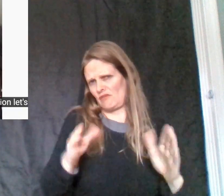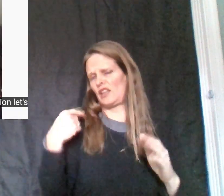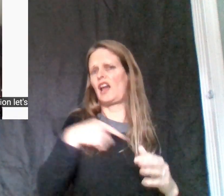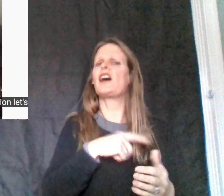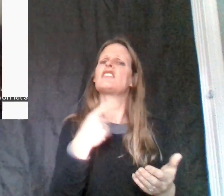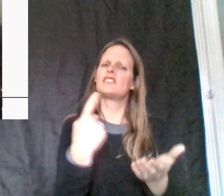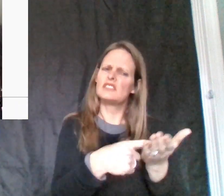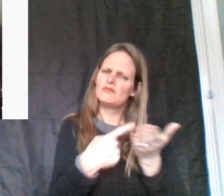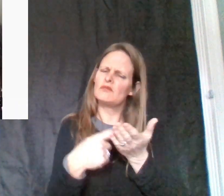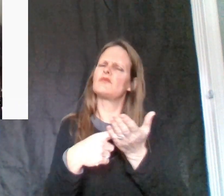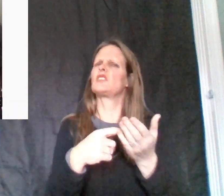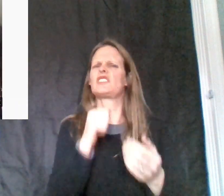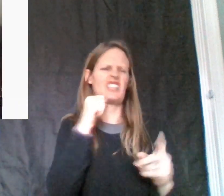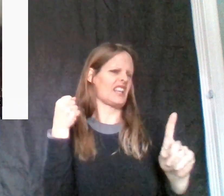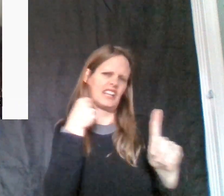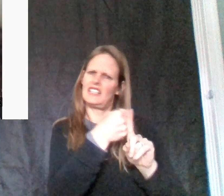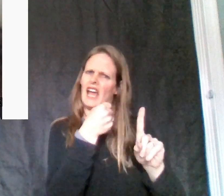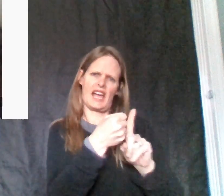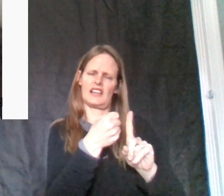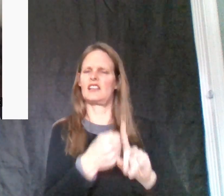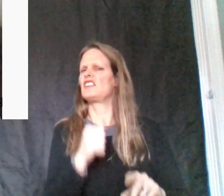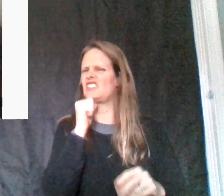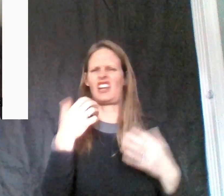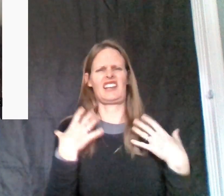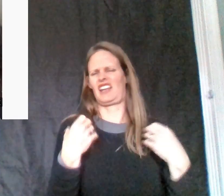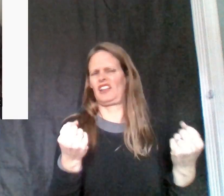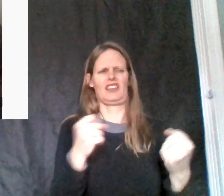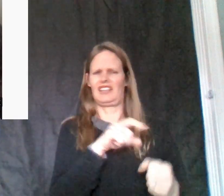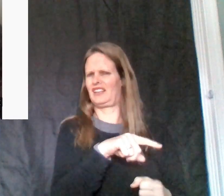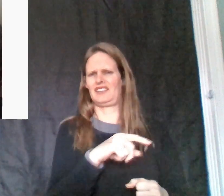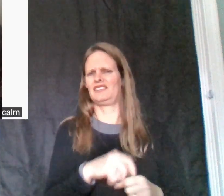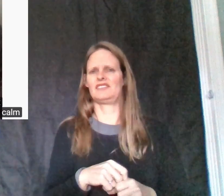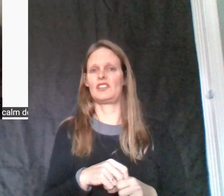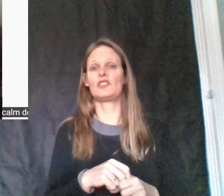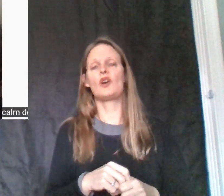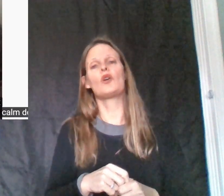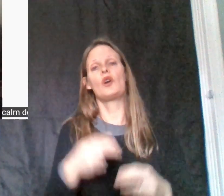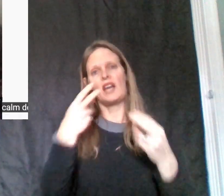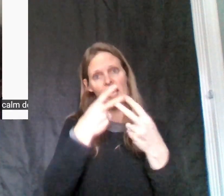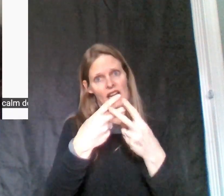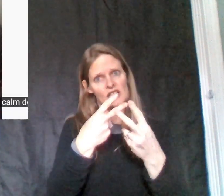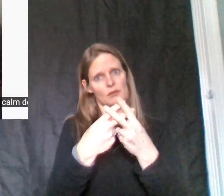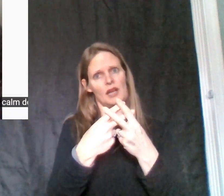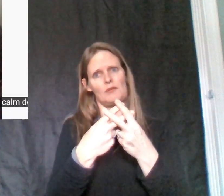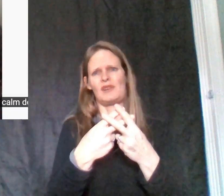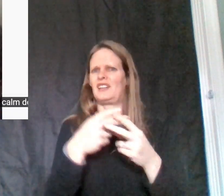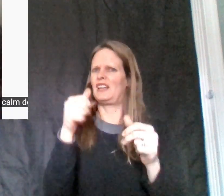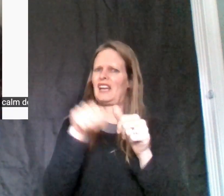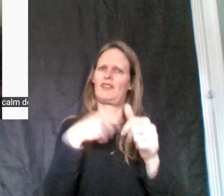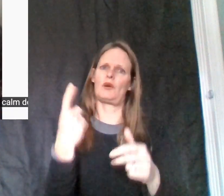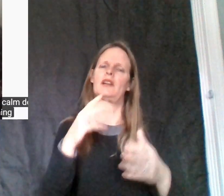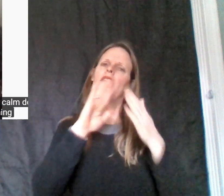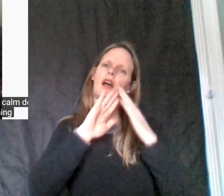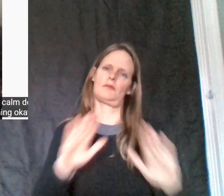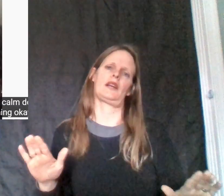It's not healthy. And hashtag everybody calm down. There's no World War Three coming, okay?